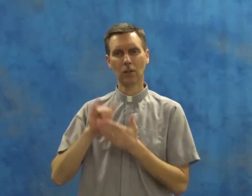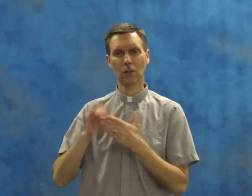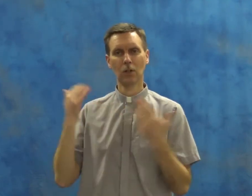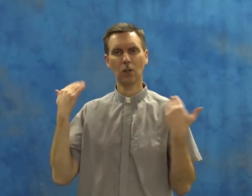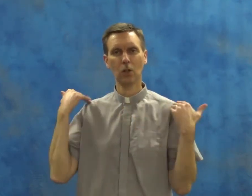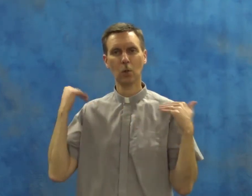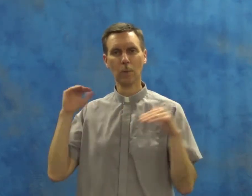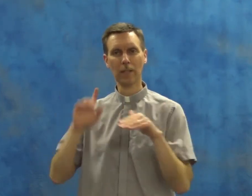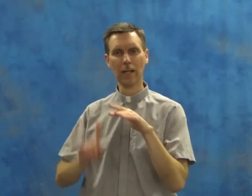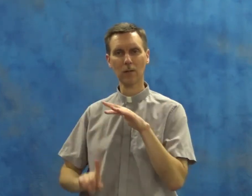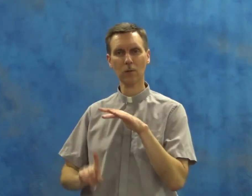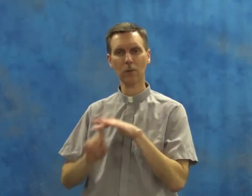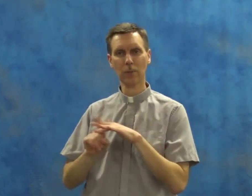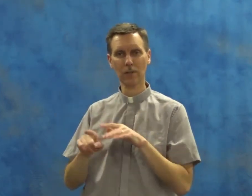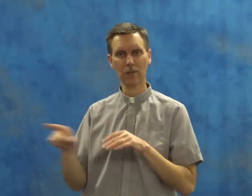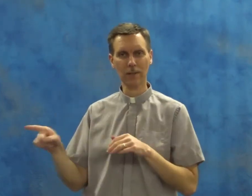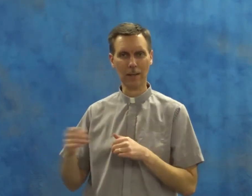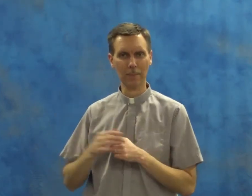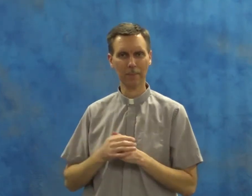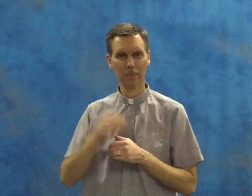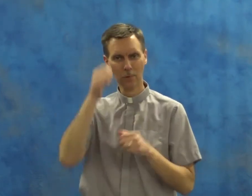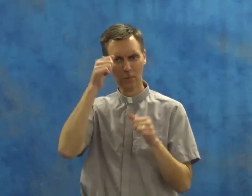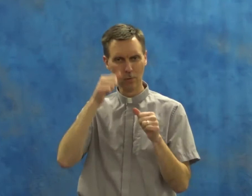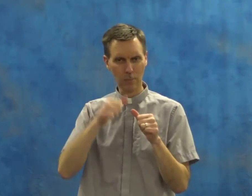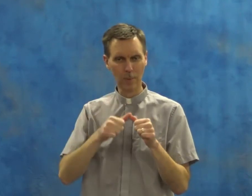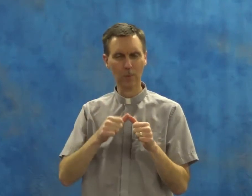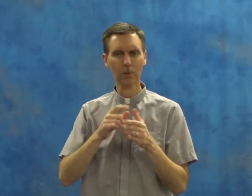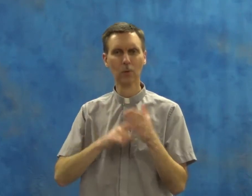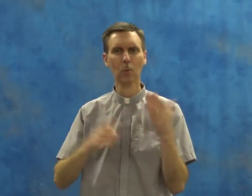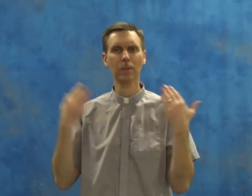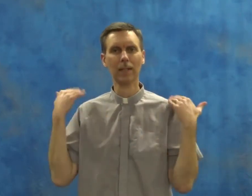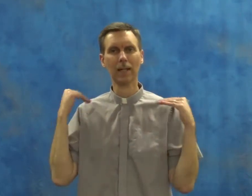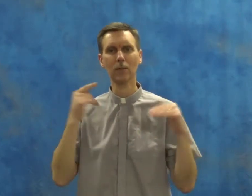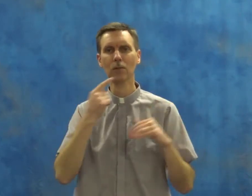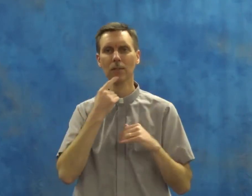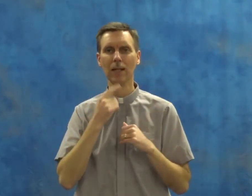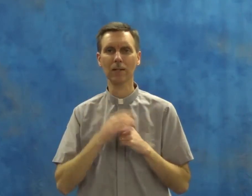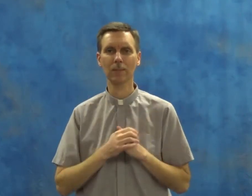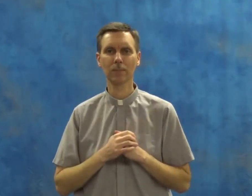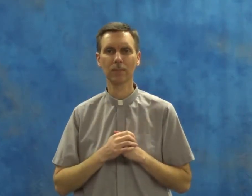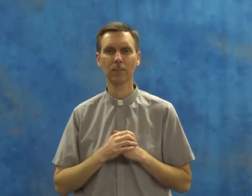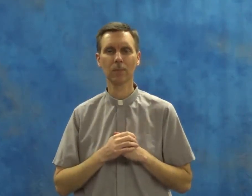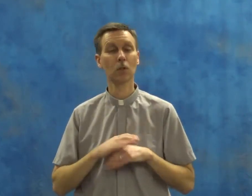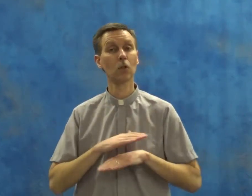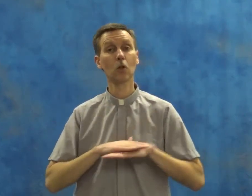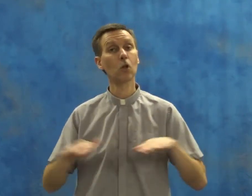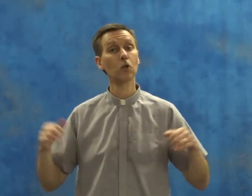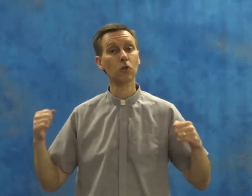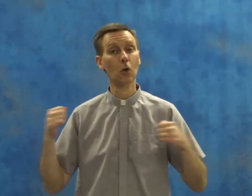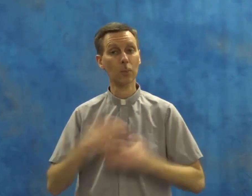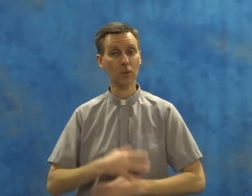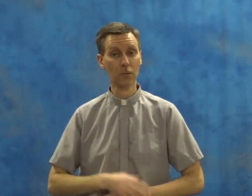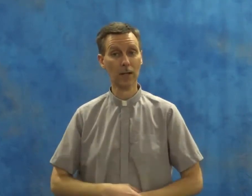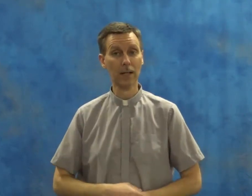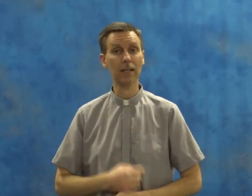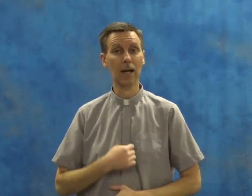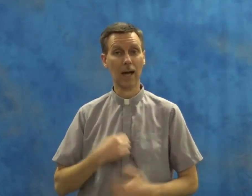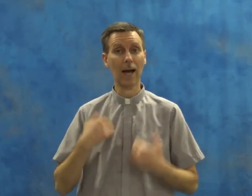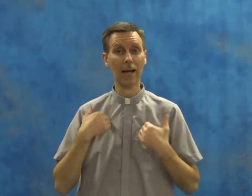When the angel appeared to them, remember what the angel said. Don't be afraid. I